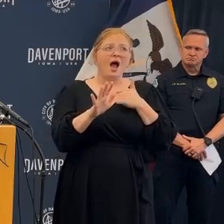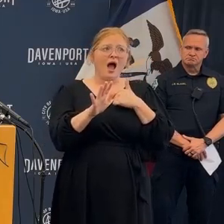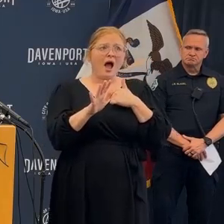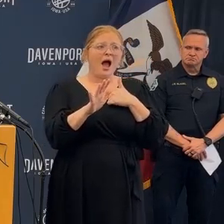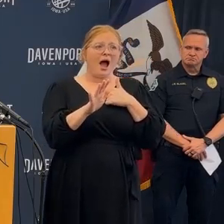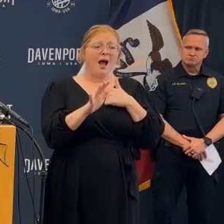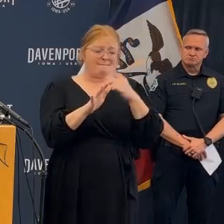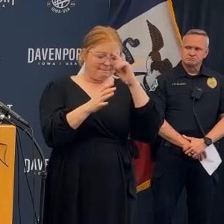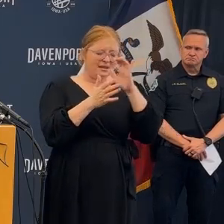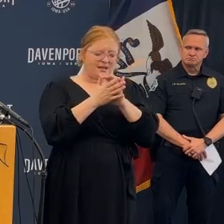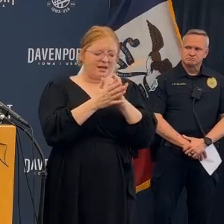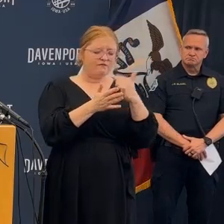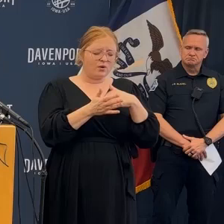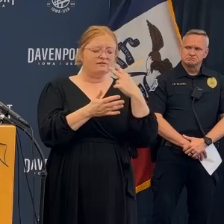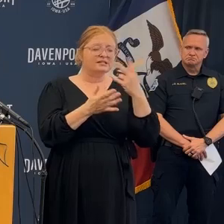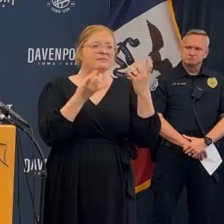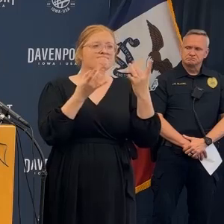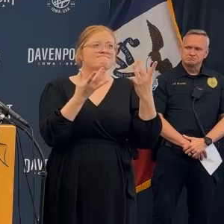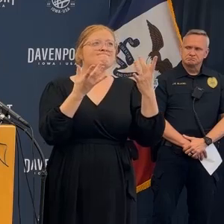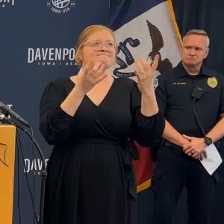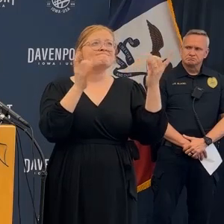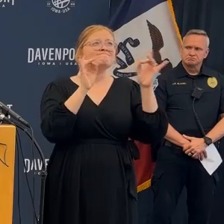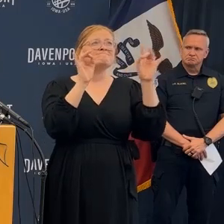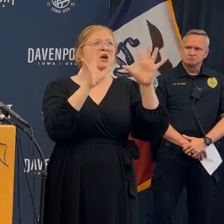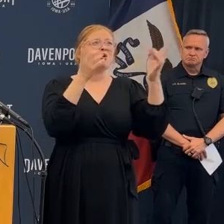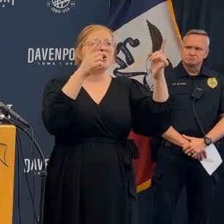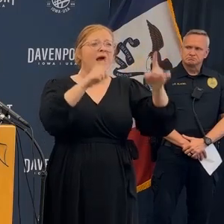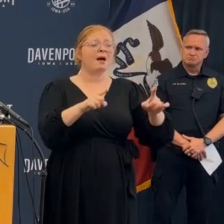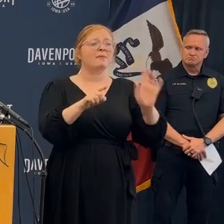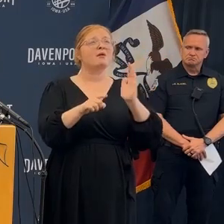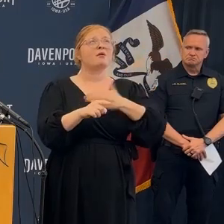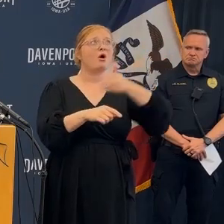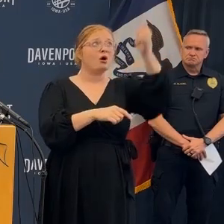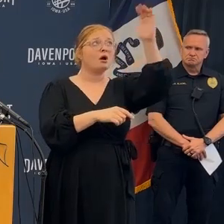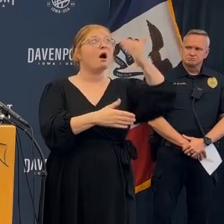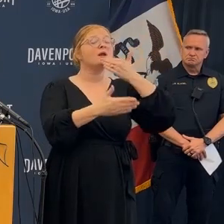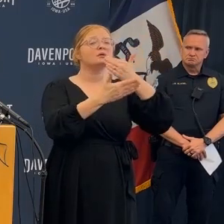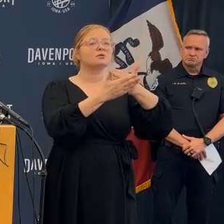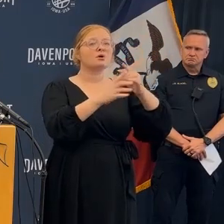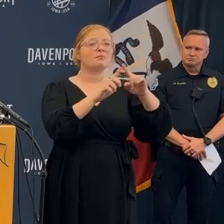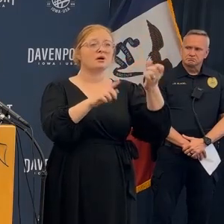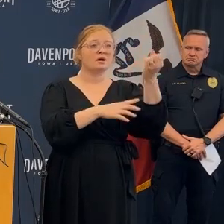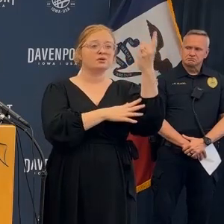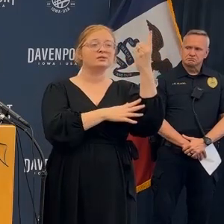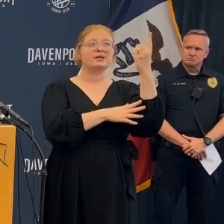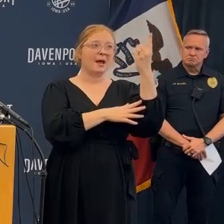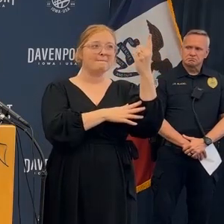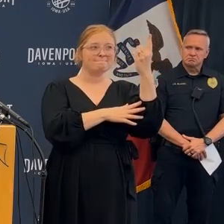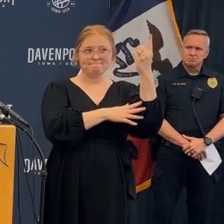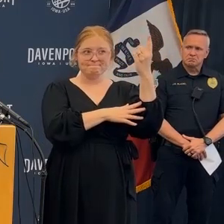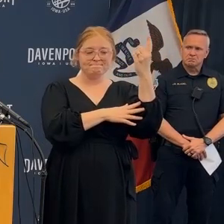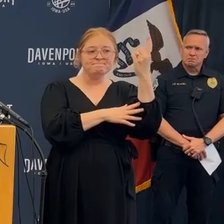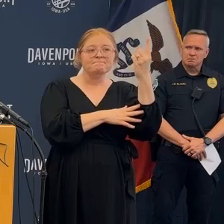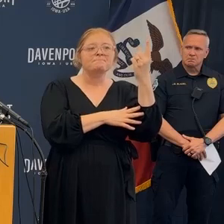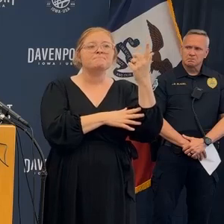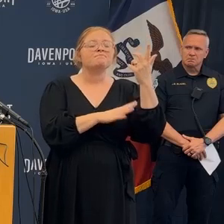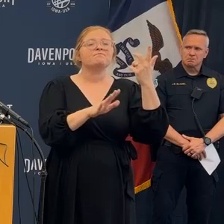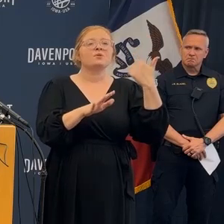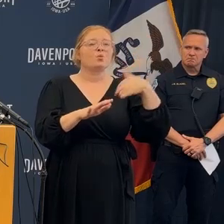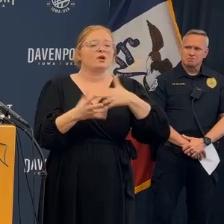I don't discount that he could be trapped under their miraculous, so we've seen some miraculous things, and our God is good. But,